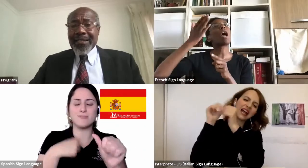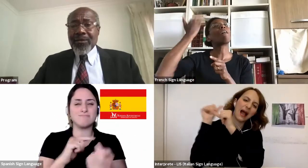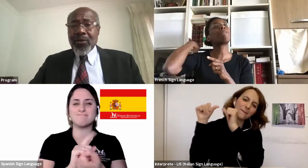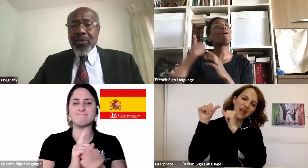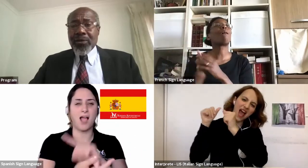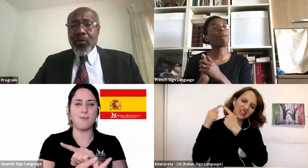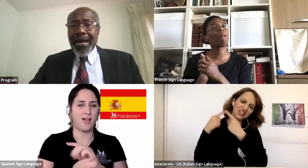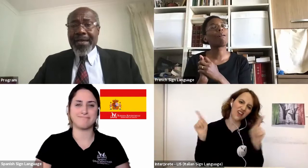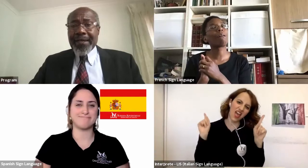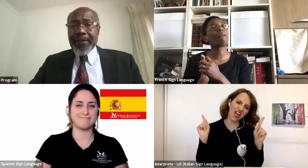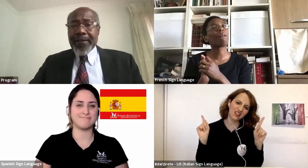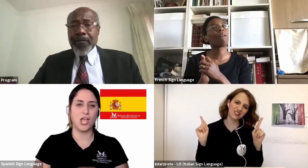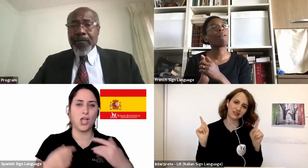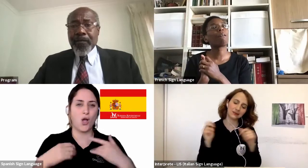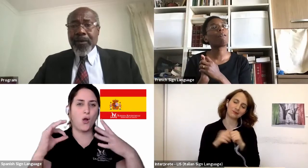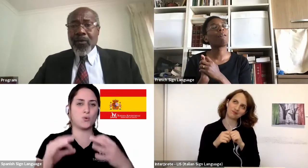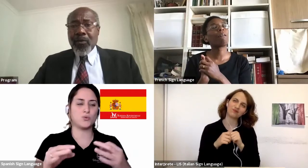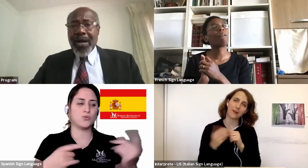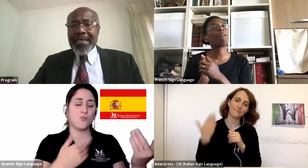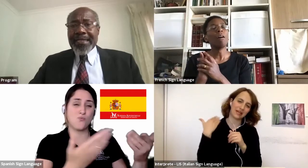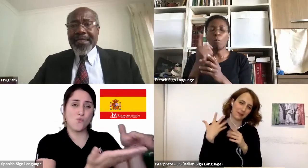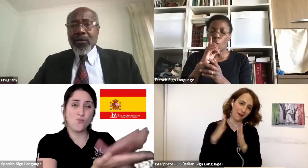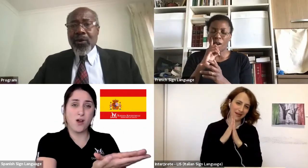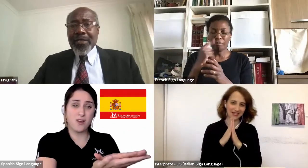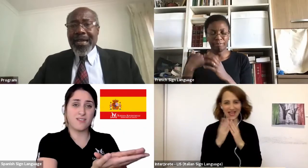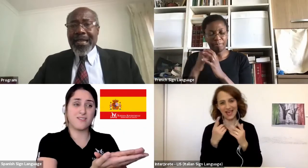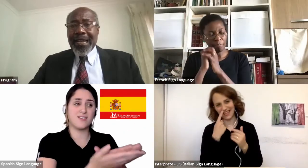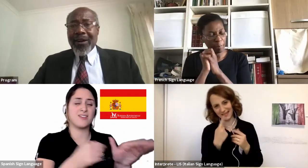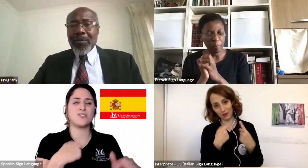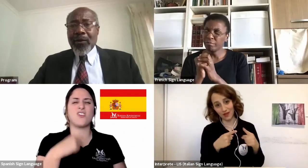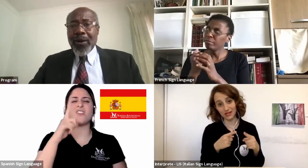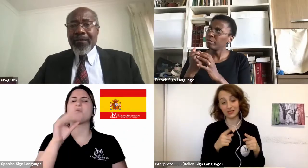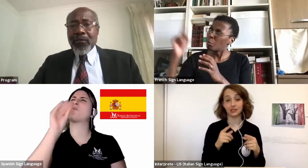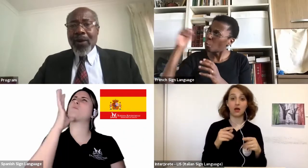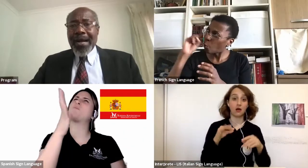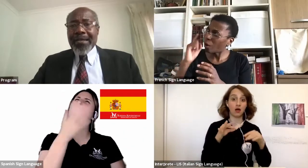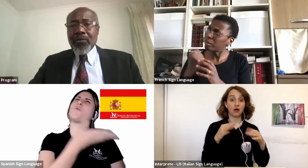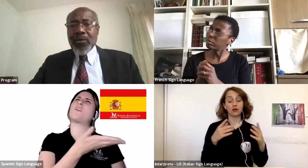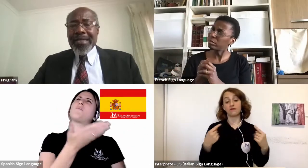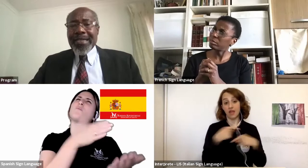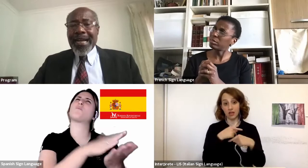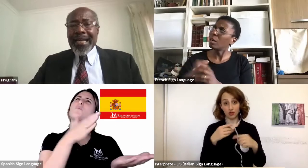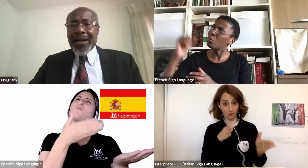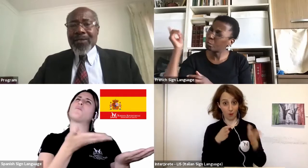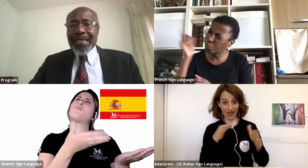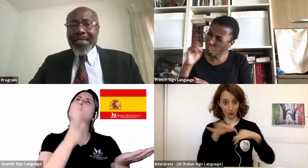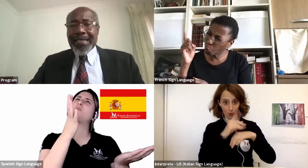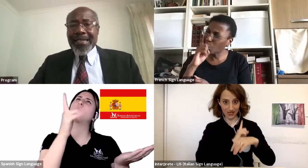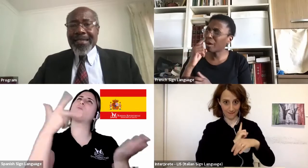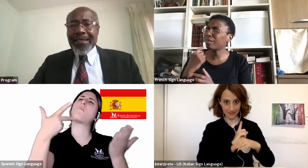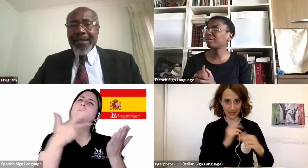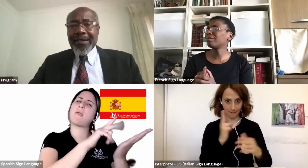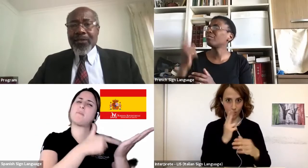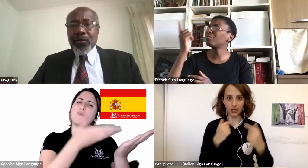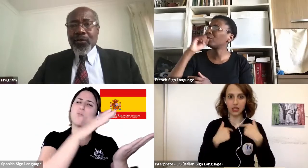asking God why. Why did God allow my wife? Why would he allow such a